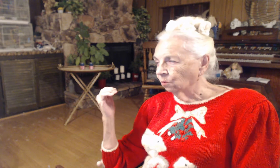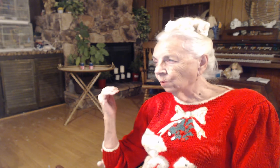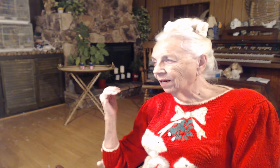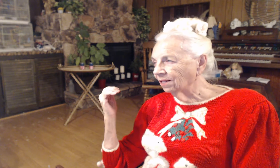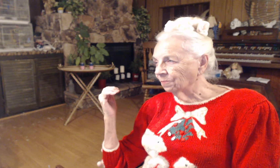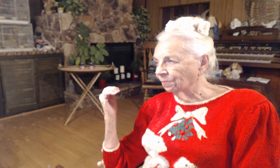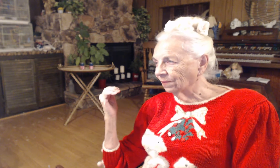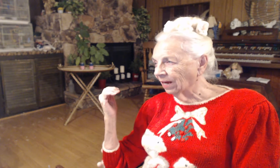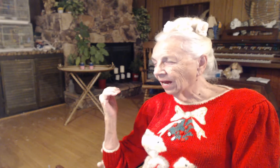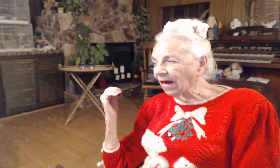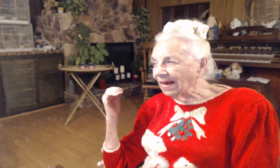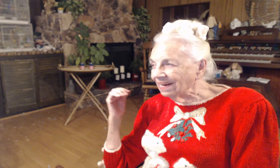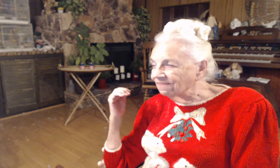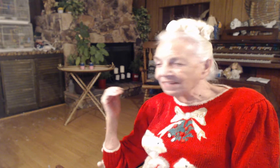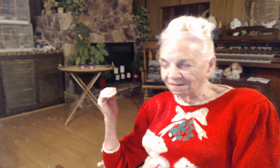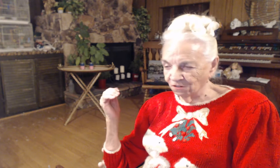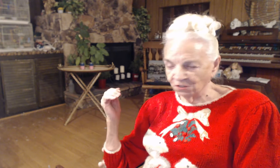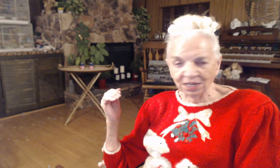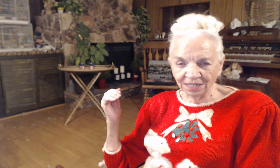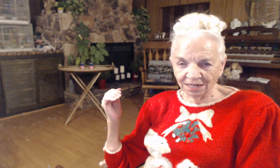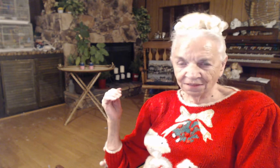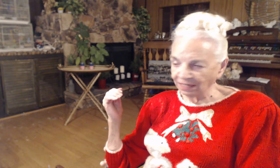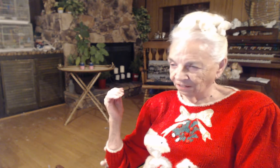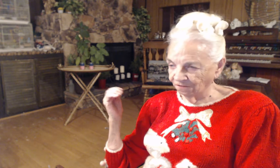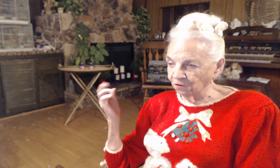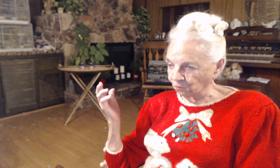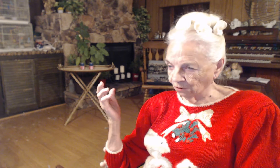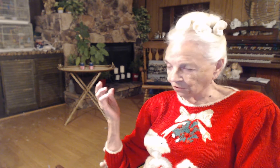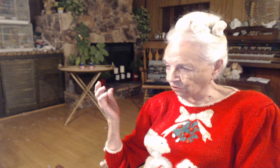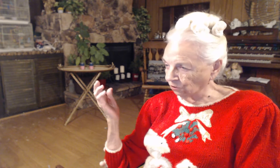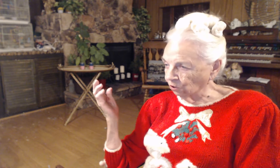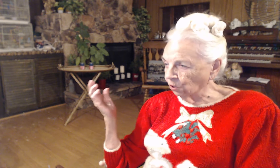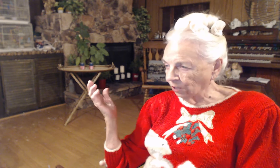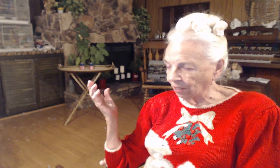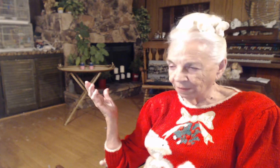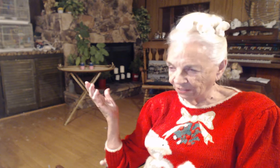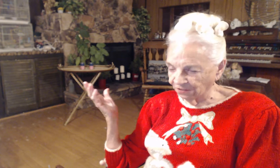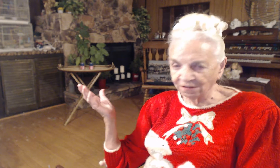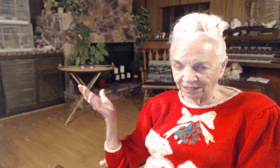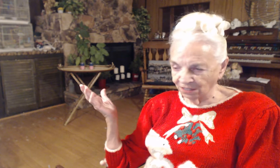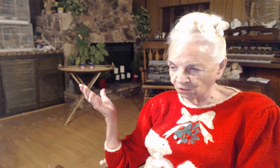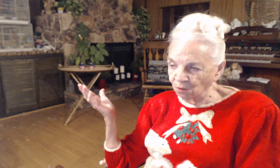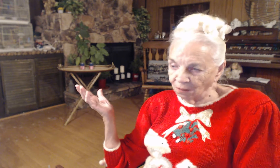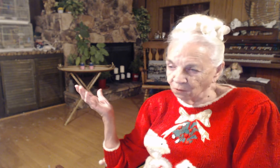Well, I have never said anything at a funeral that's going to hurt anybody's feelings. Why would I